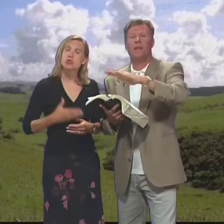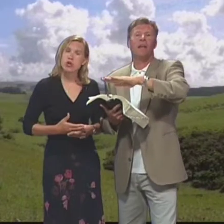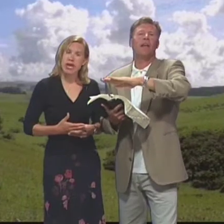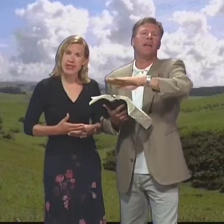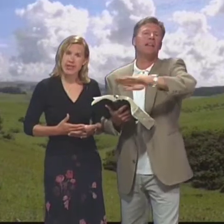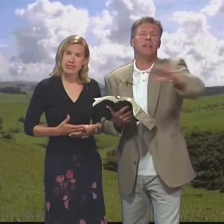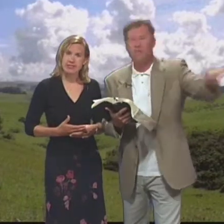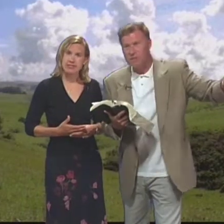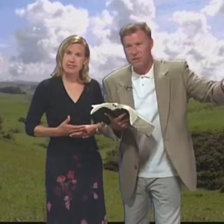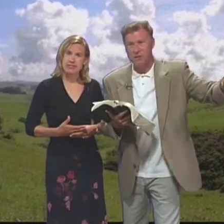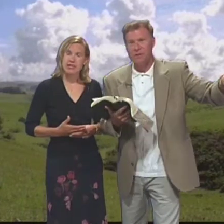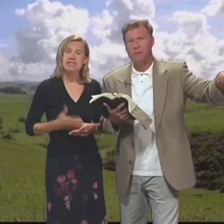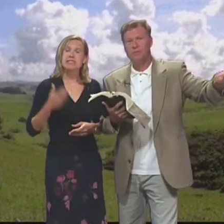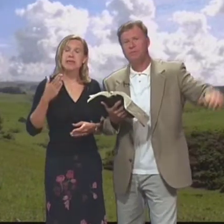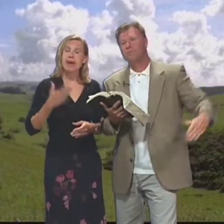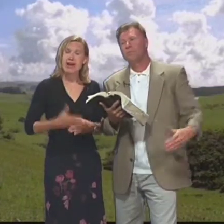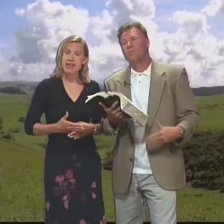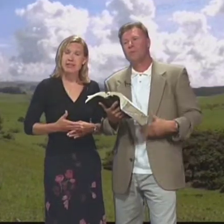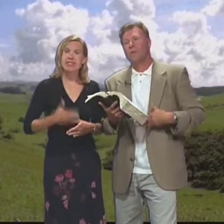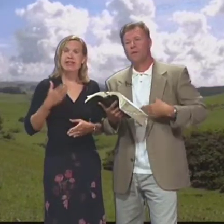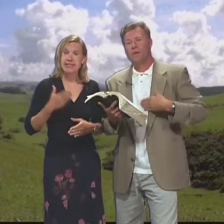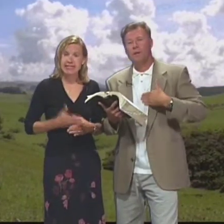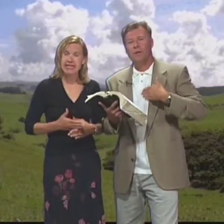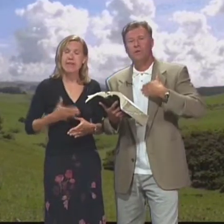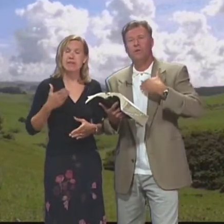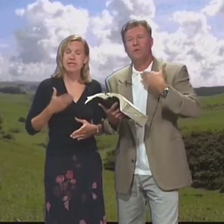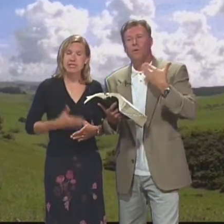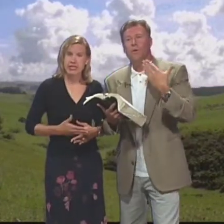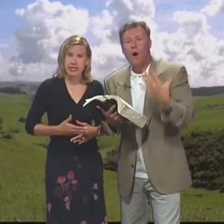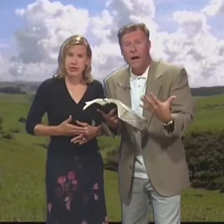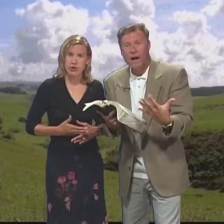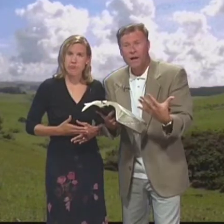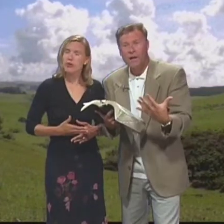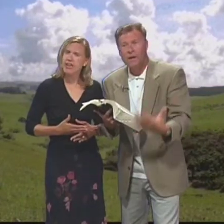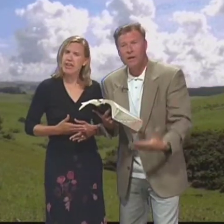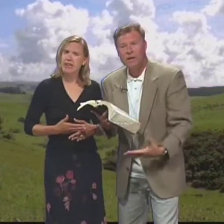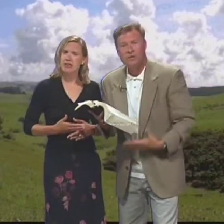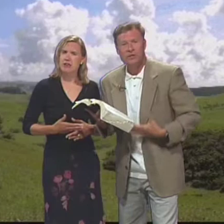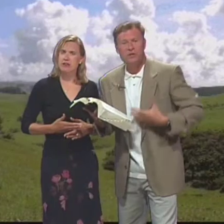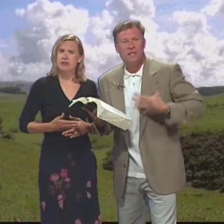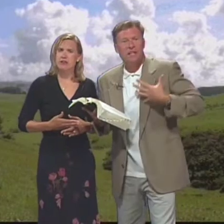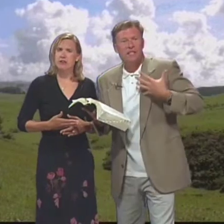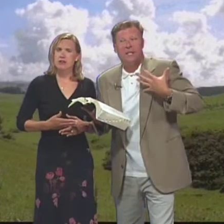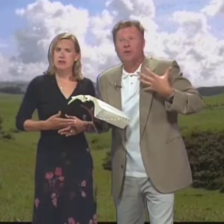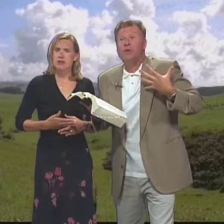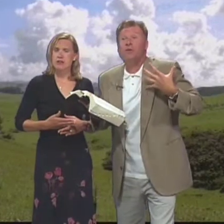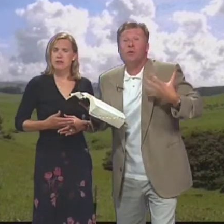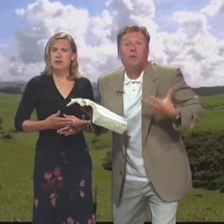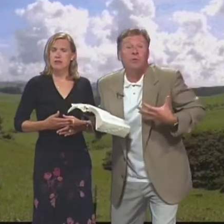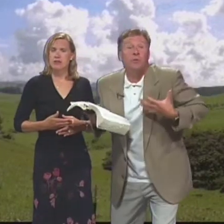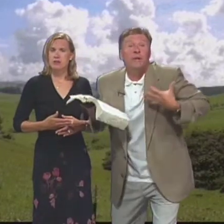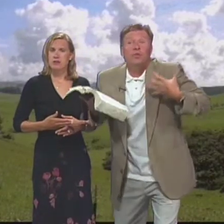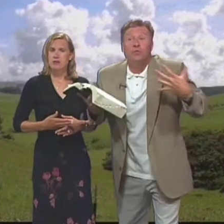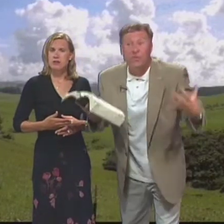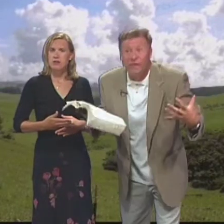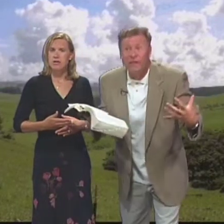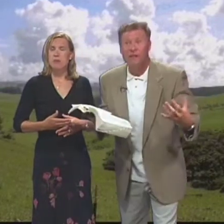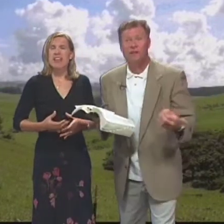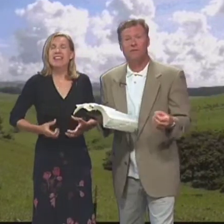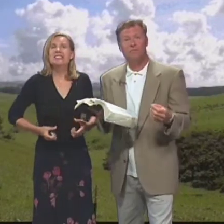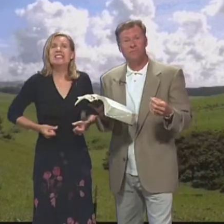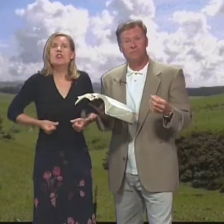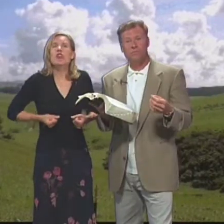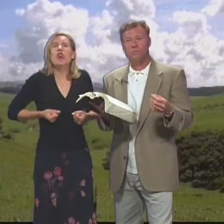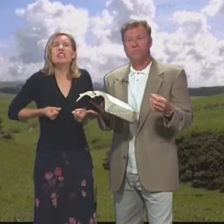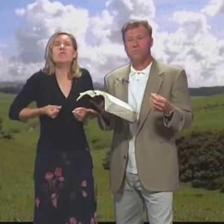Desilusionadas And leave the ministry Y se van Se retiran del ministerio Why? ¿Por qué? Because usually They just get They're being driven